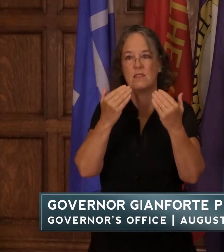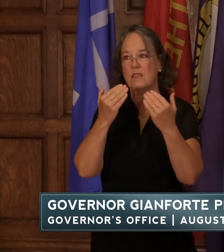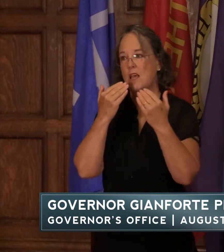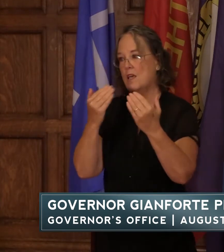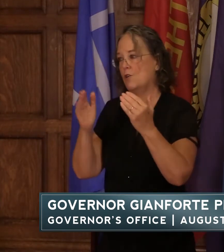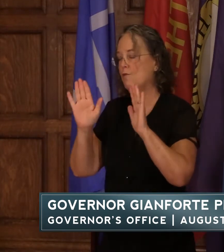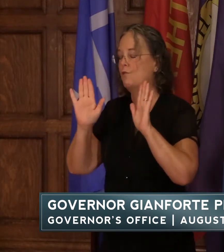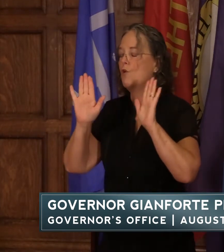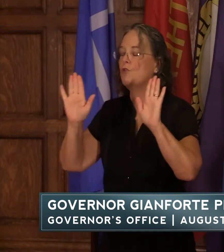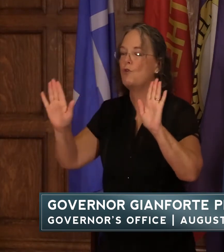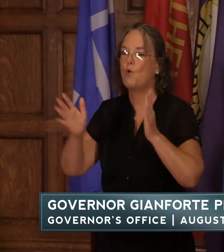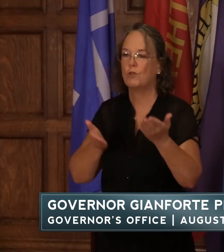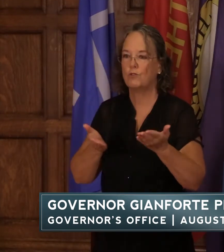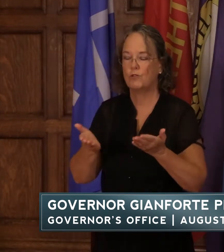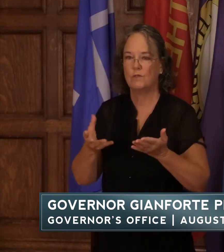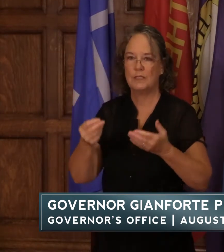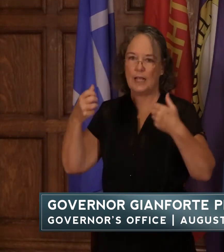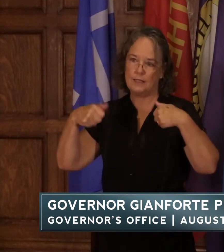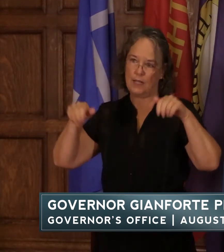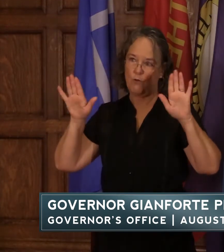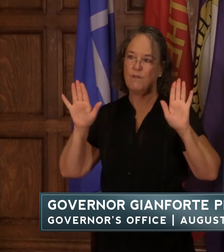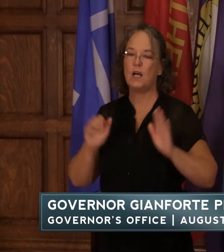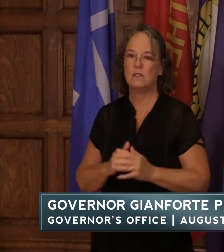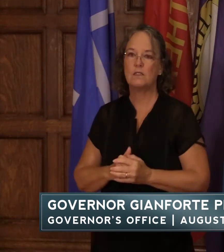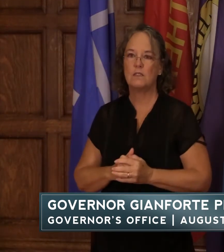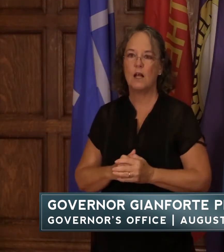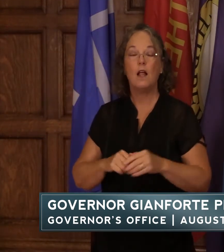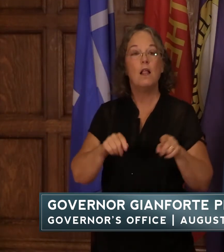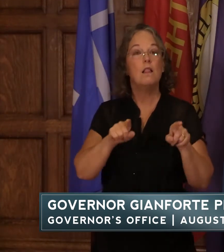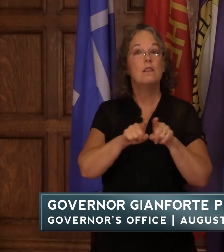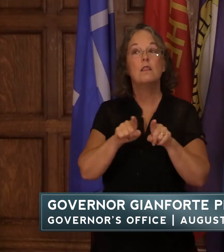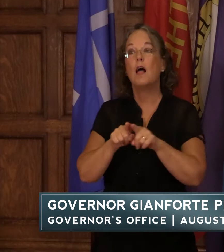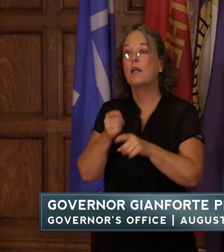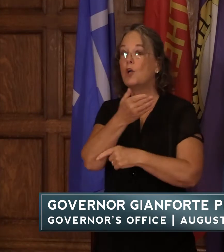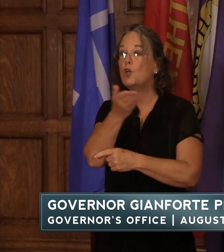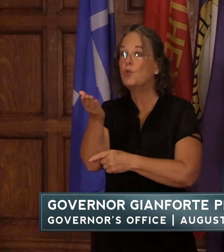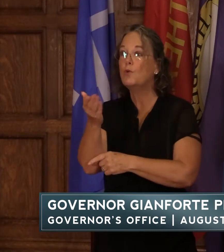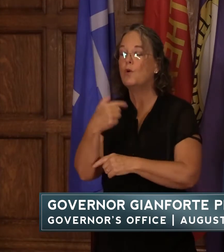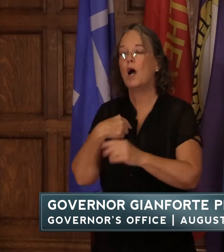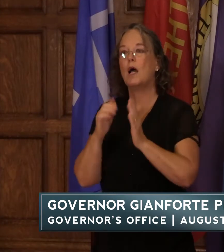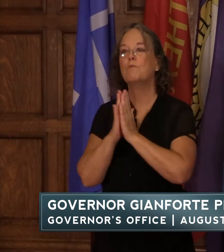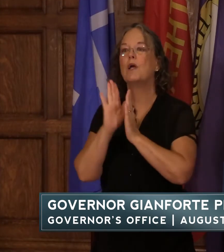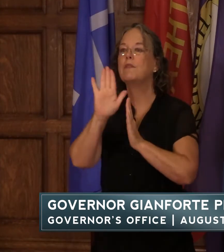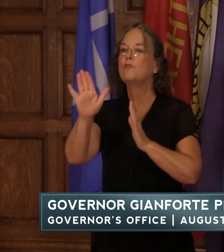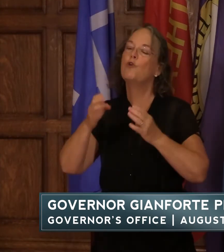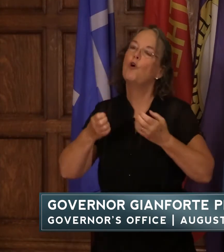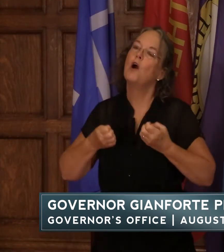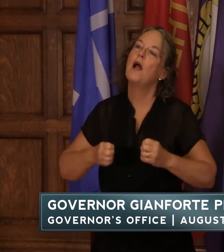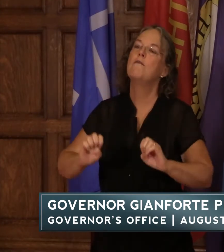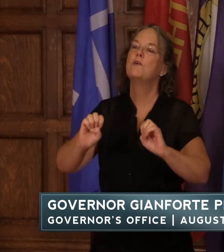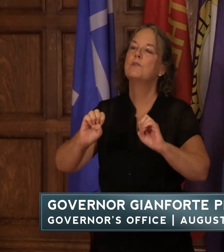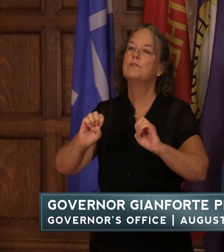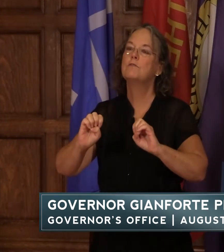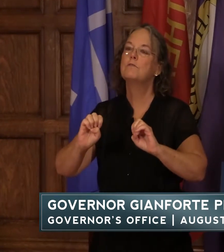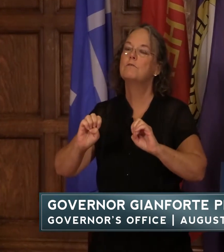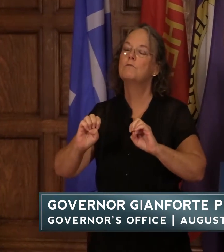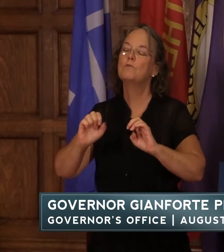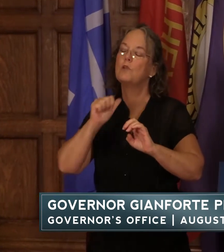selfless service and sacrifice and like you i pray your efforts were not in vain